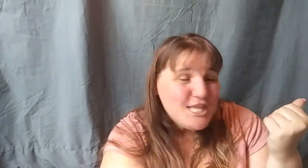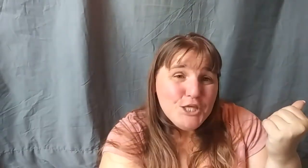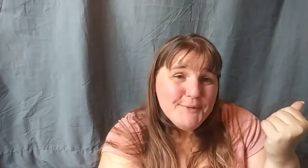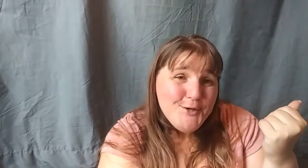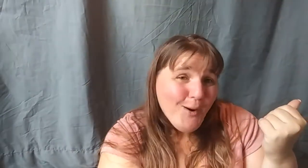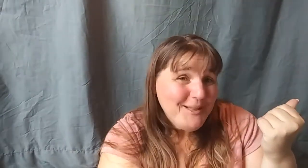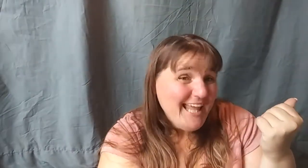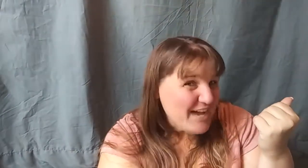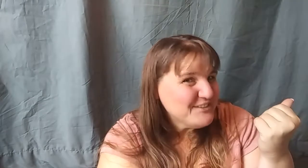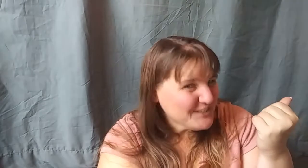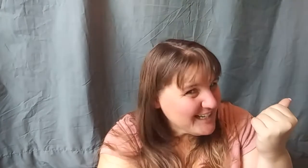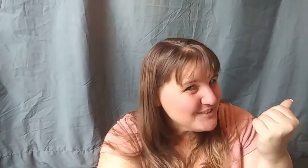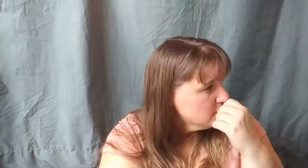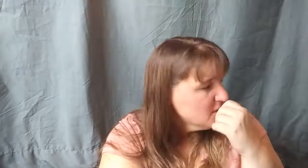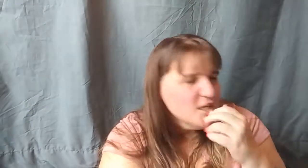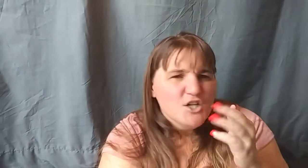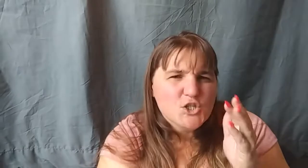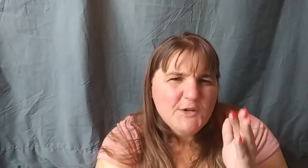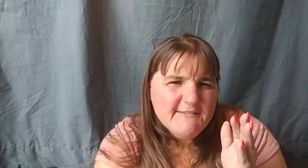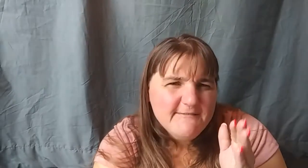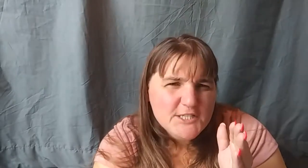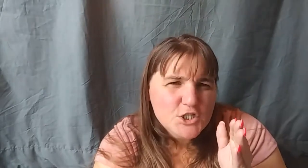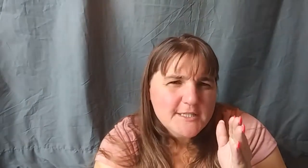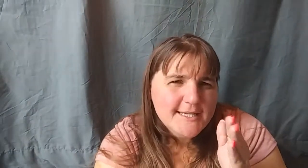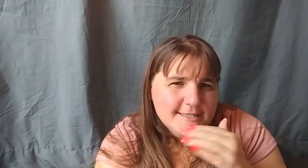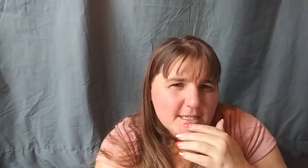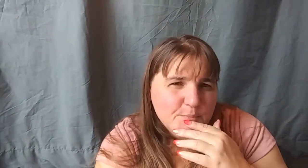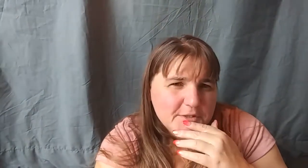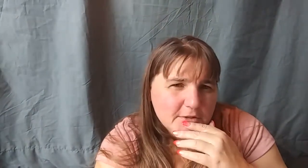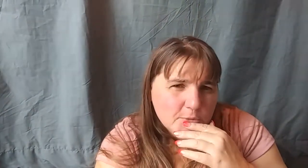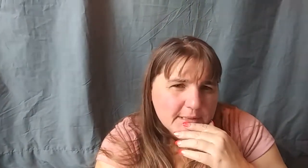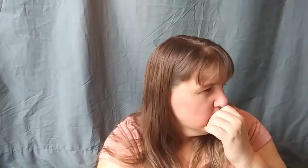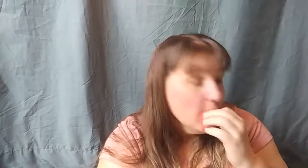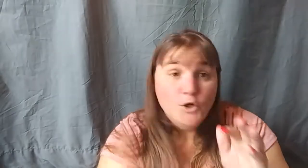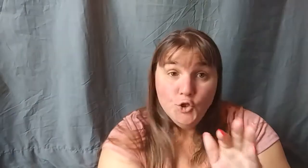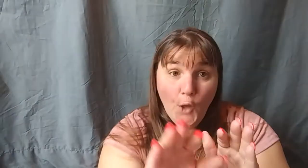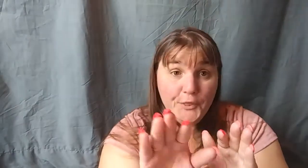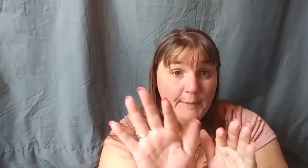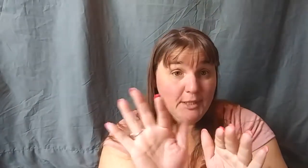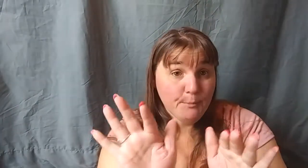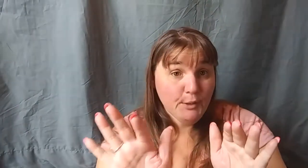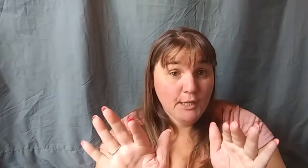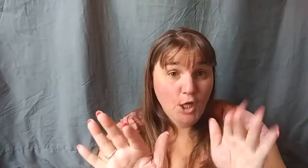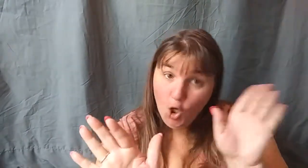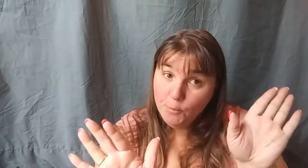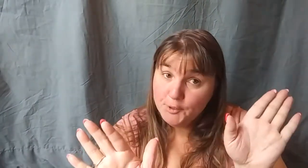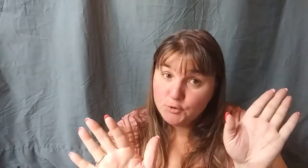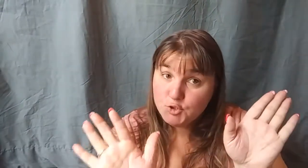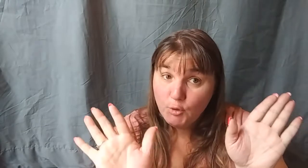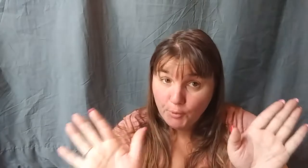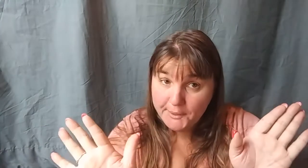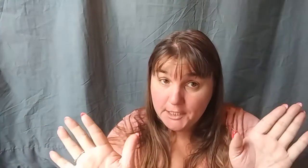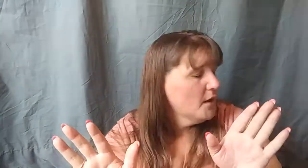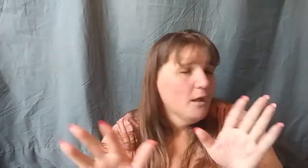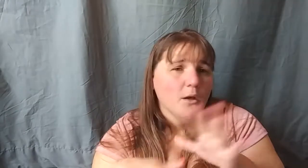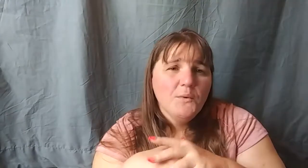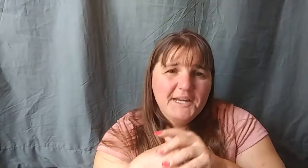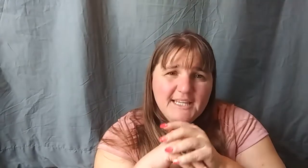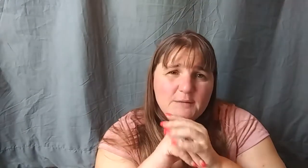normally have in your house. So, I eventually ended up with oatmeal. Not that I'm comparing oatmeal to a burrito. When I came down for